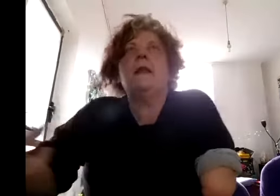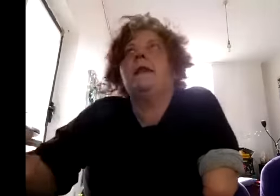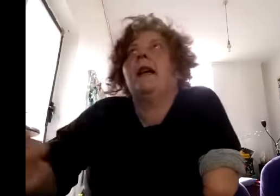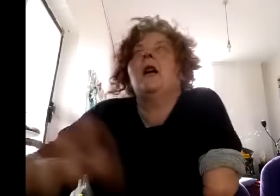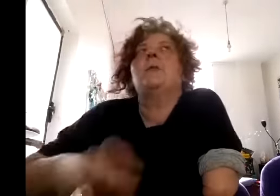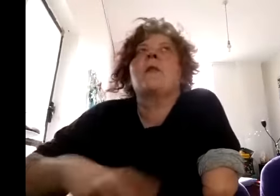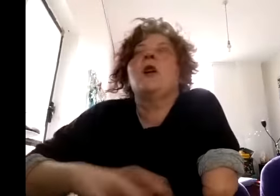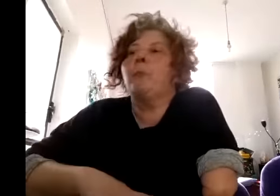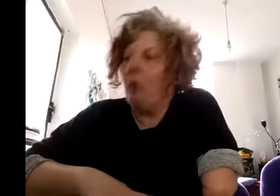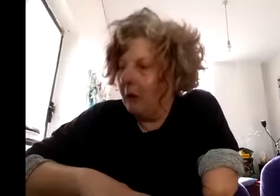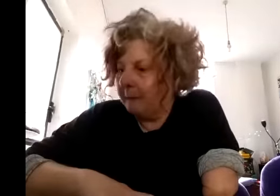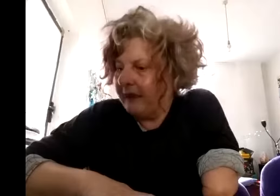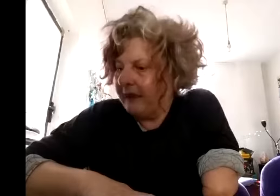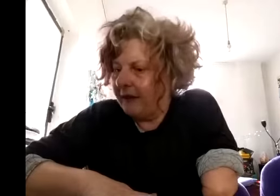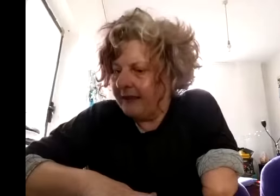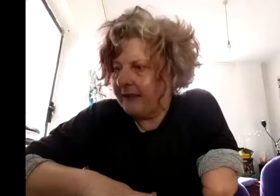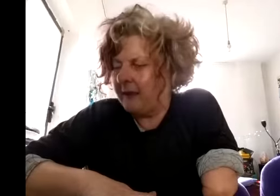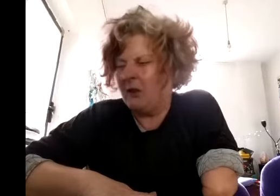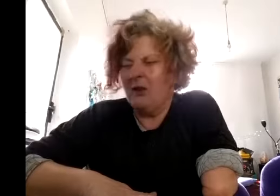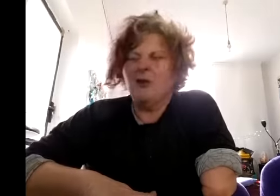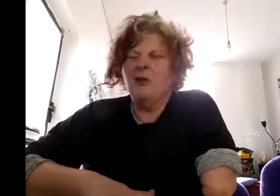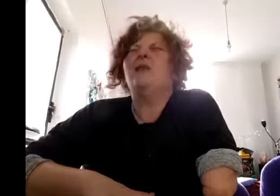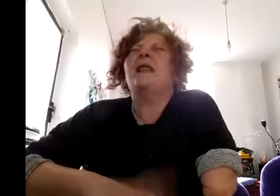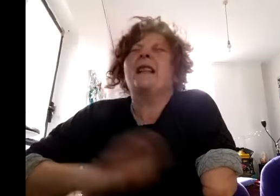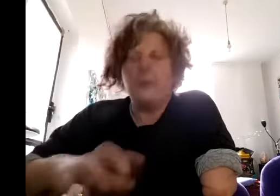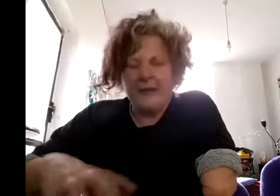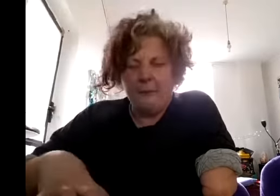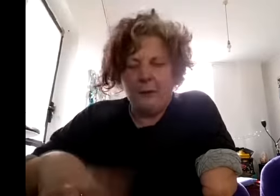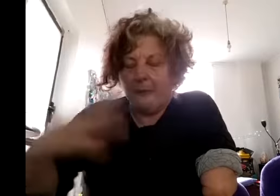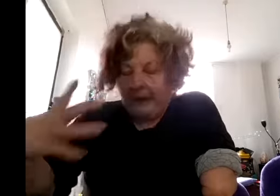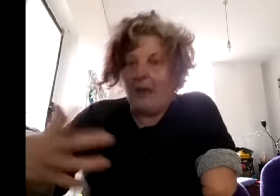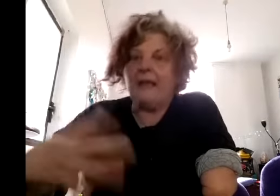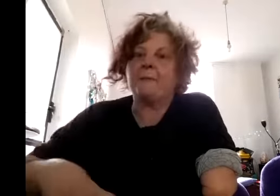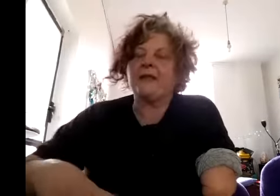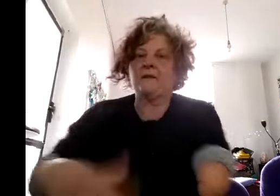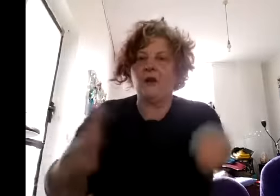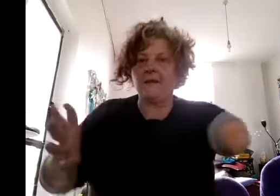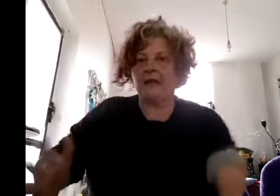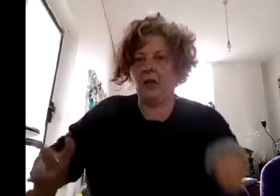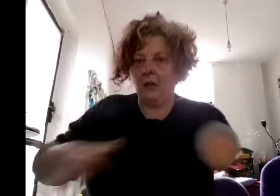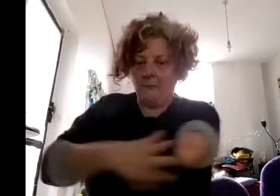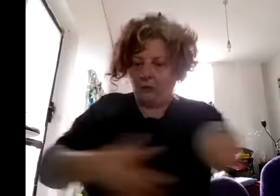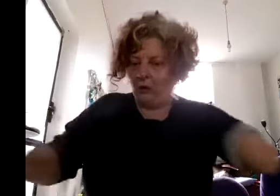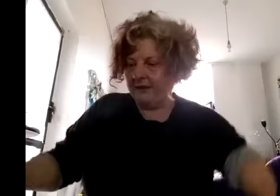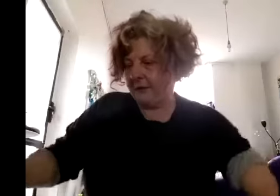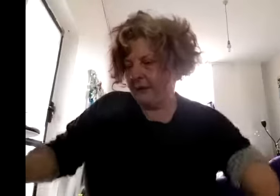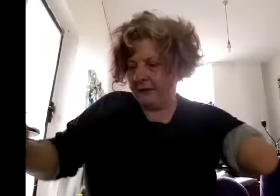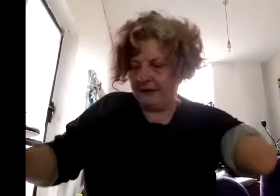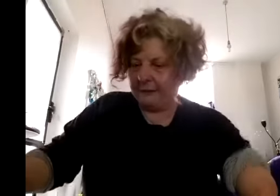the report picture this oh I can't remember the name